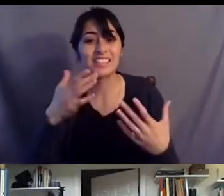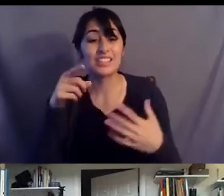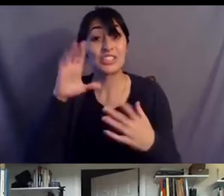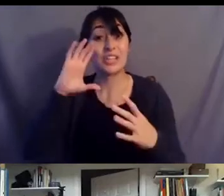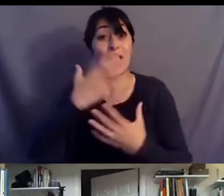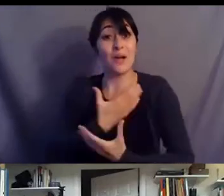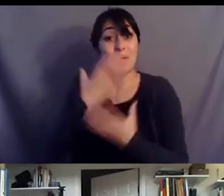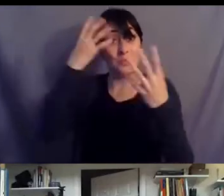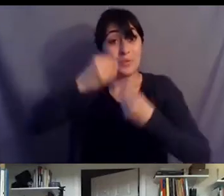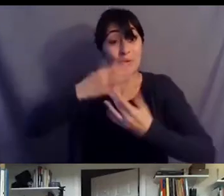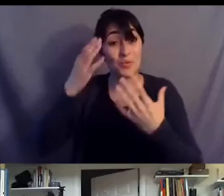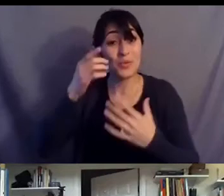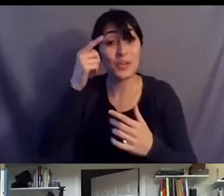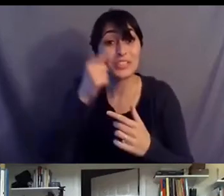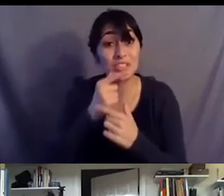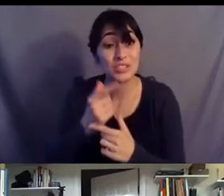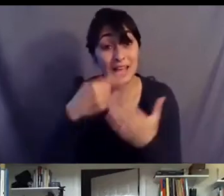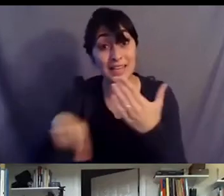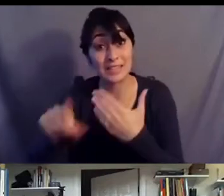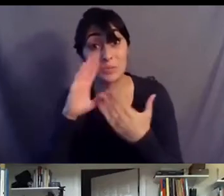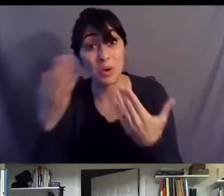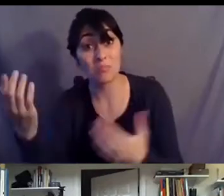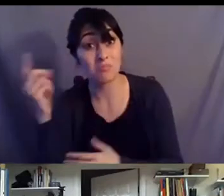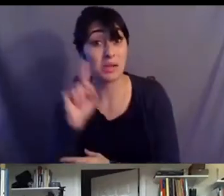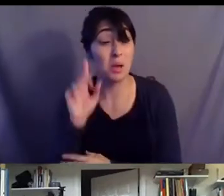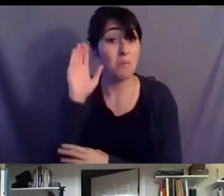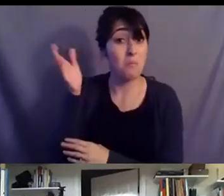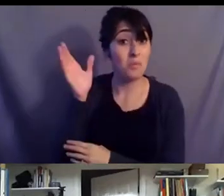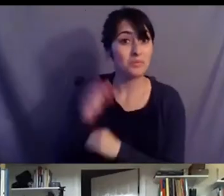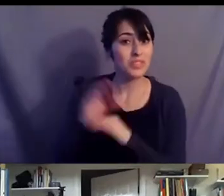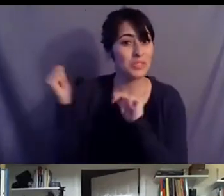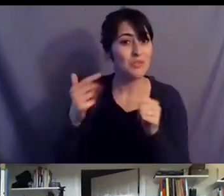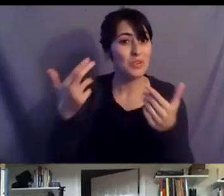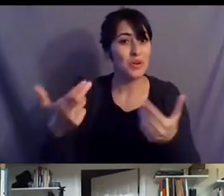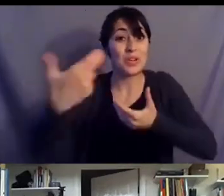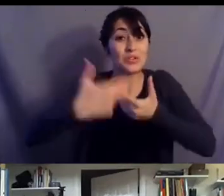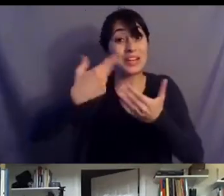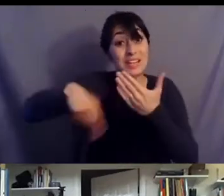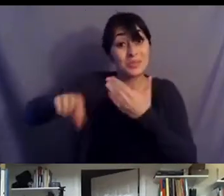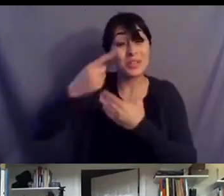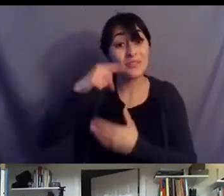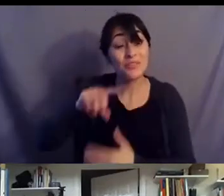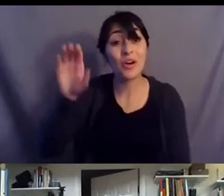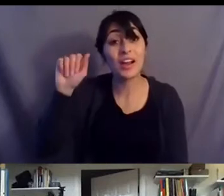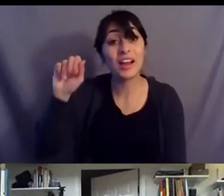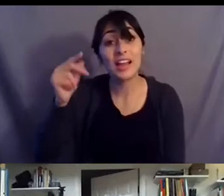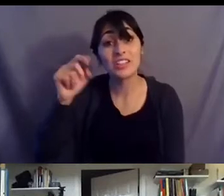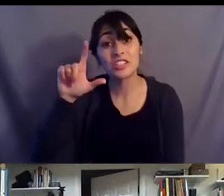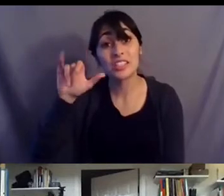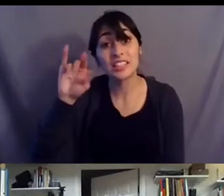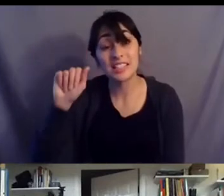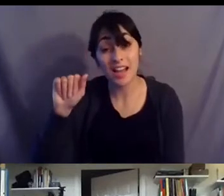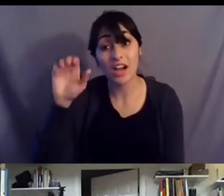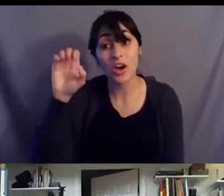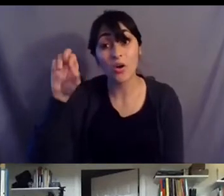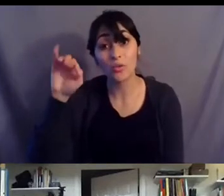that's going to be uh presenting next week so everybody join next wednesday for angelina o willow deaf sister let's